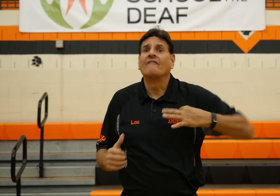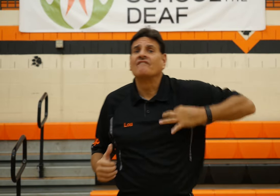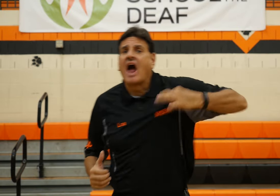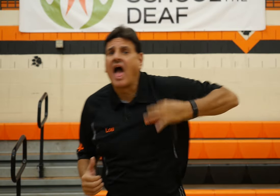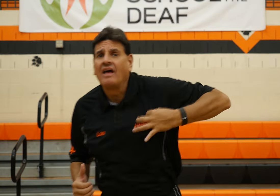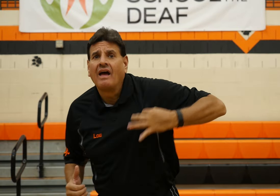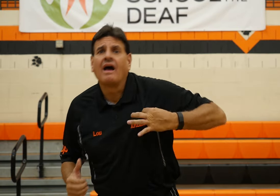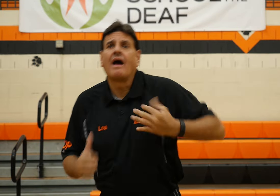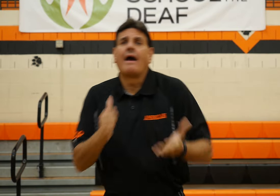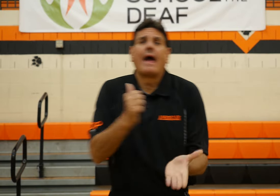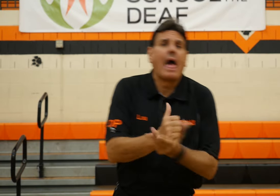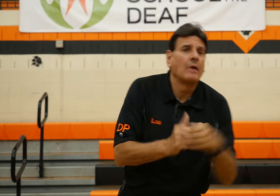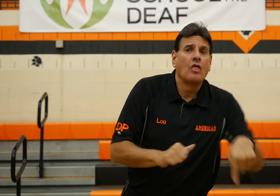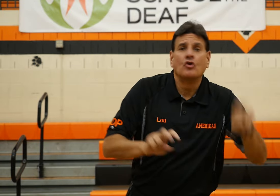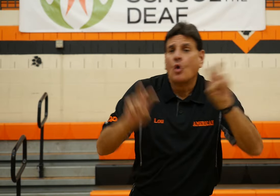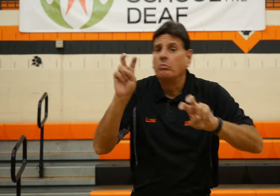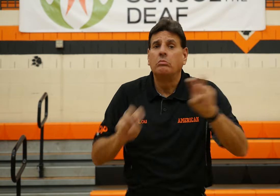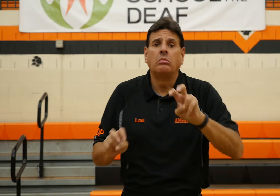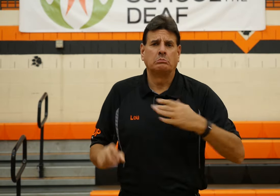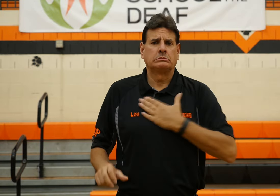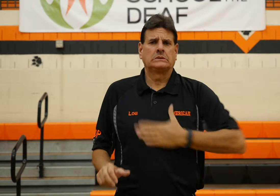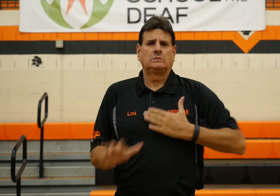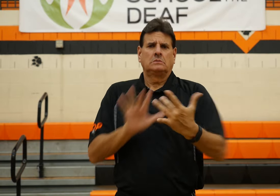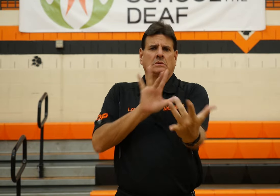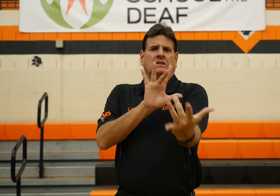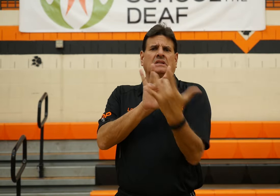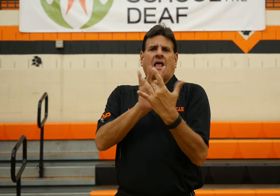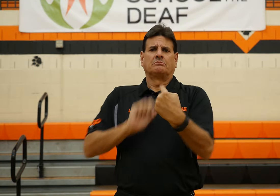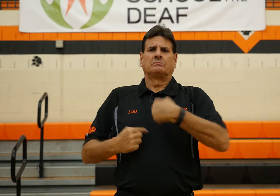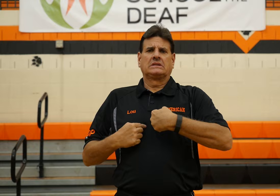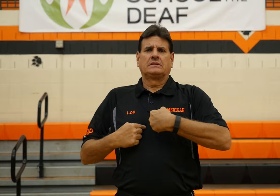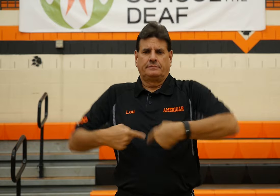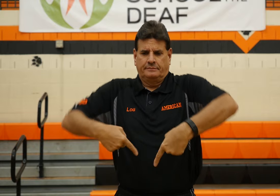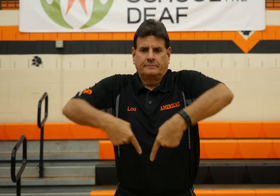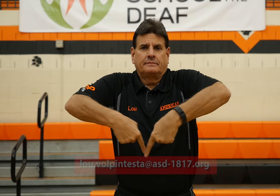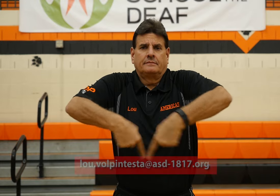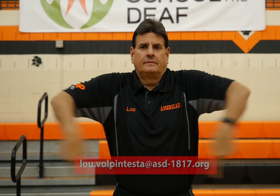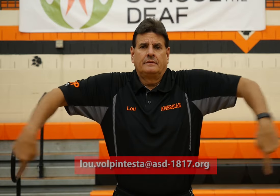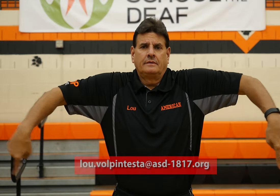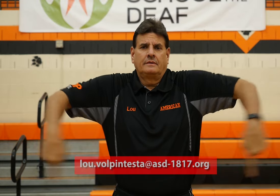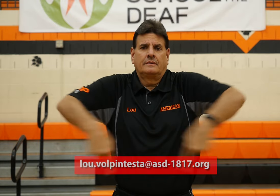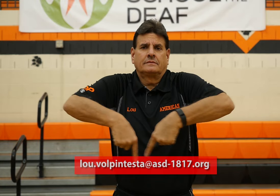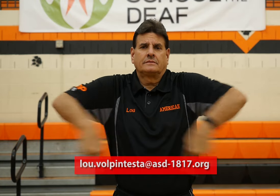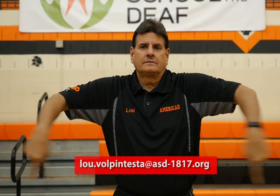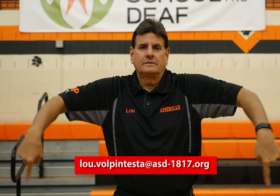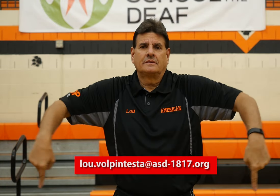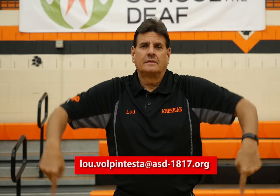If you'd like to volunteer to help during the tournament, please contact me at this email address.